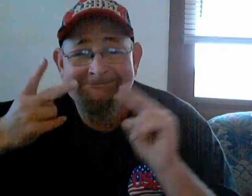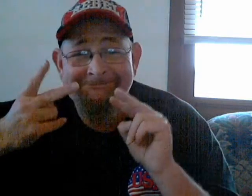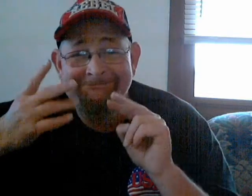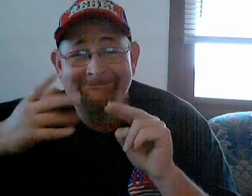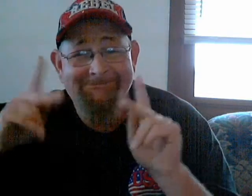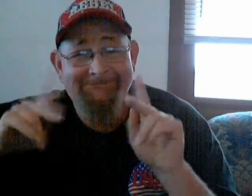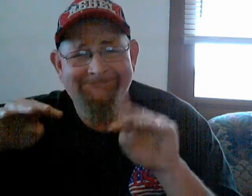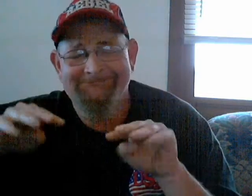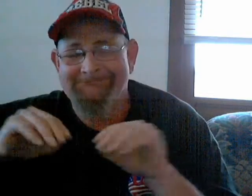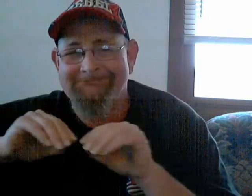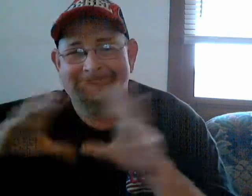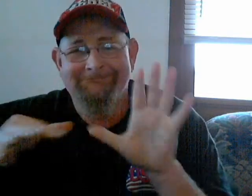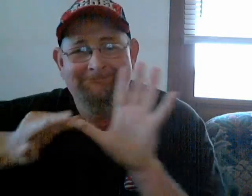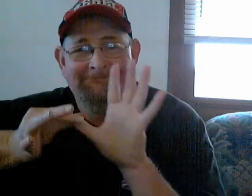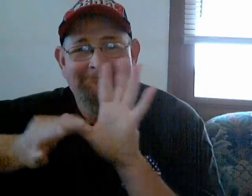He has the same picture?